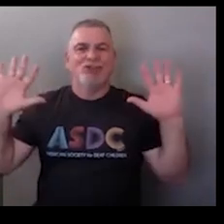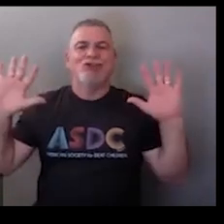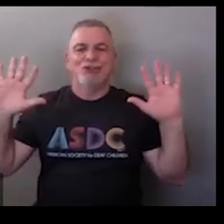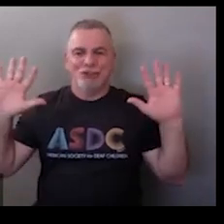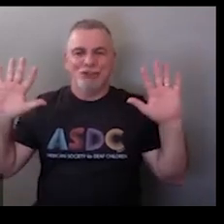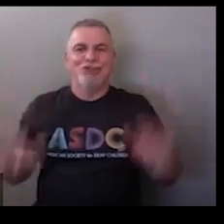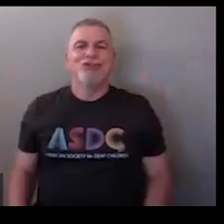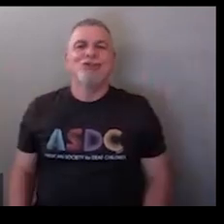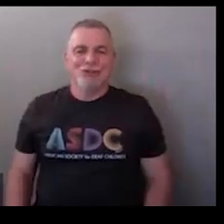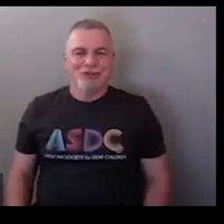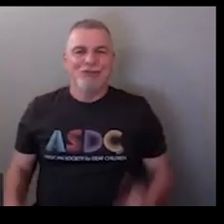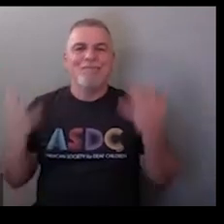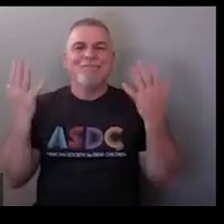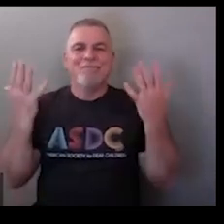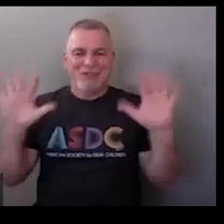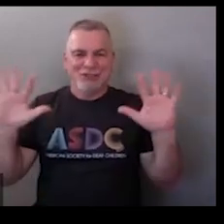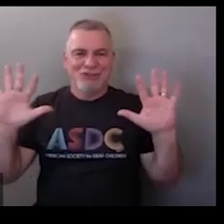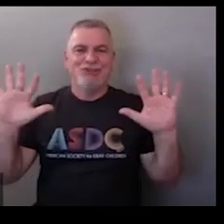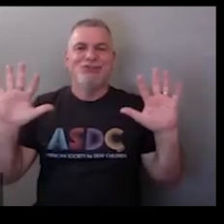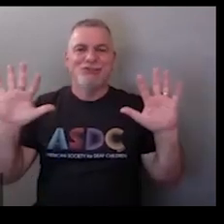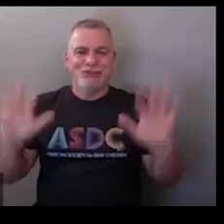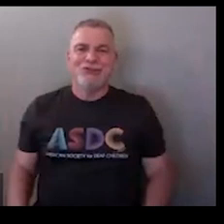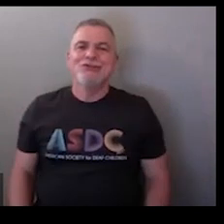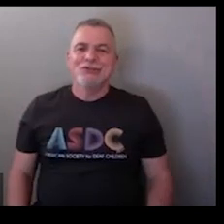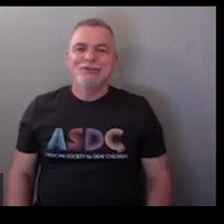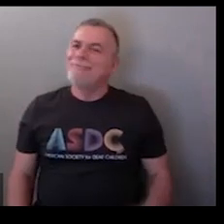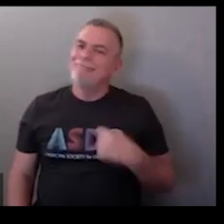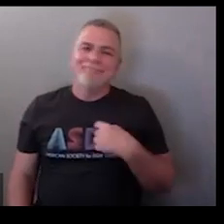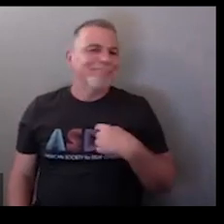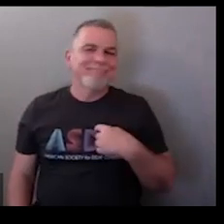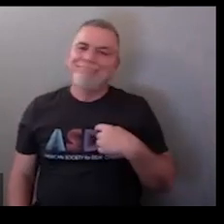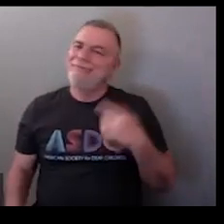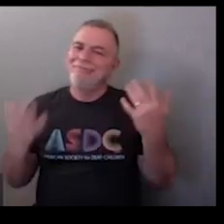this is a sign for finished or all done or it's over